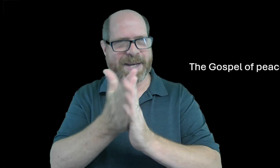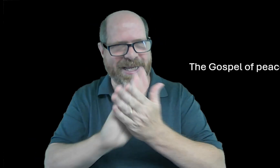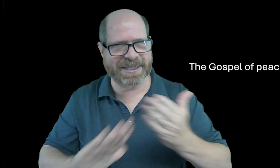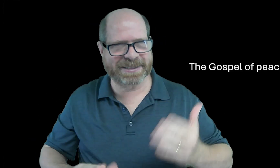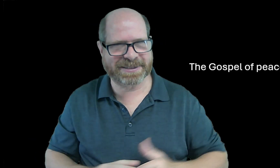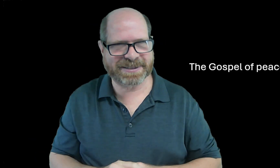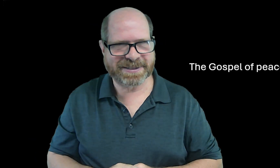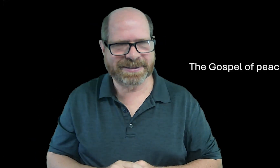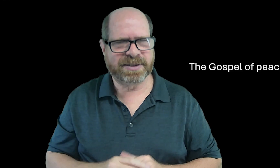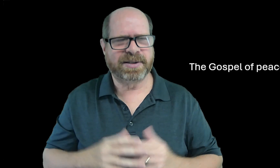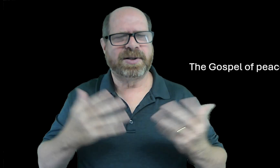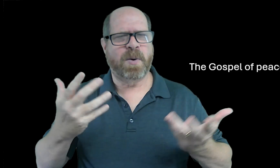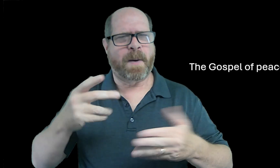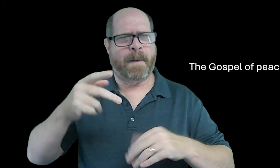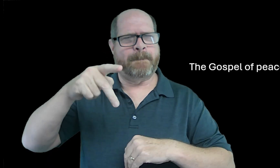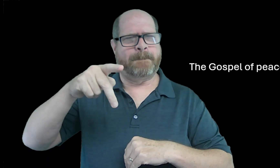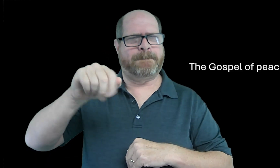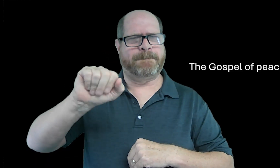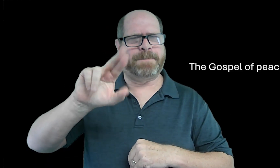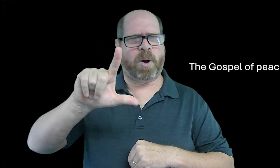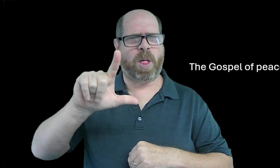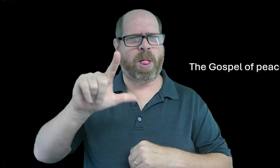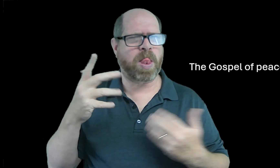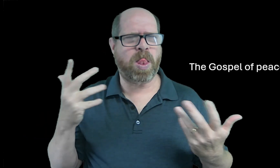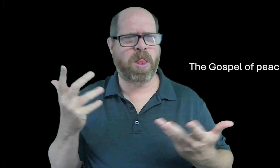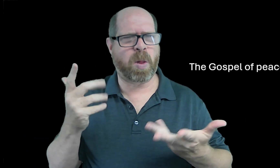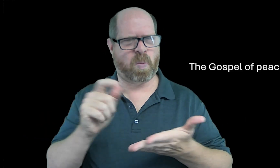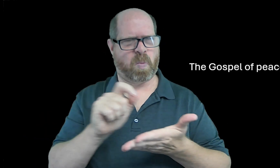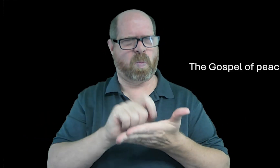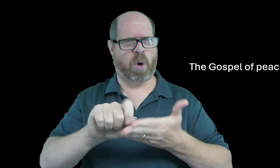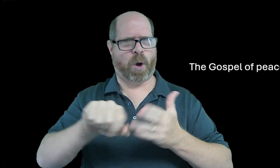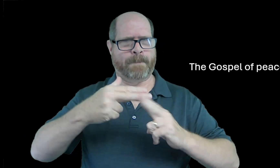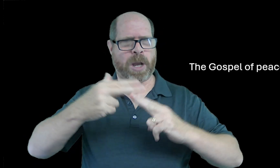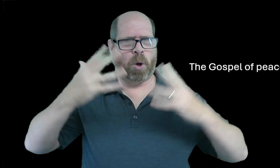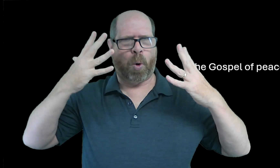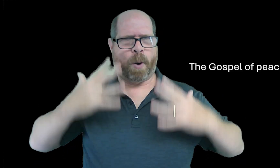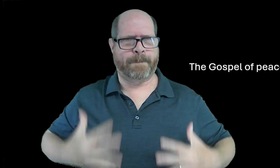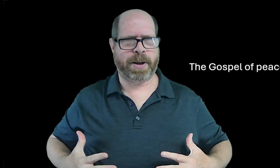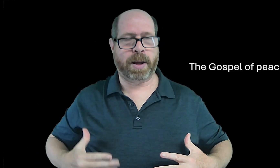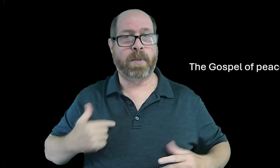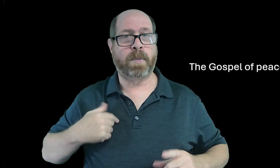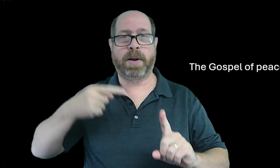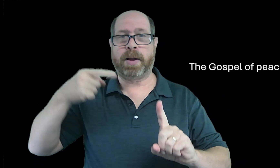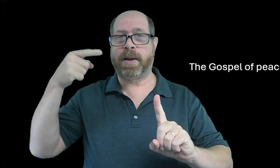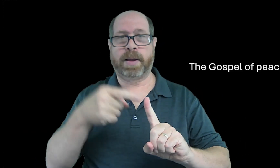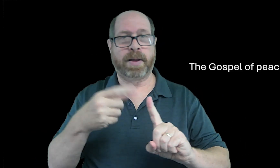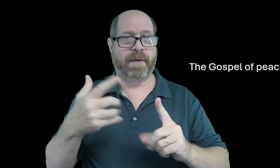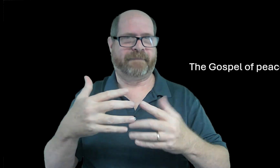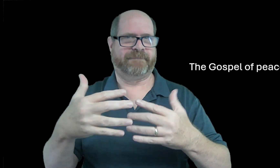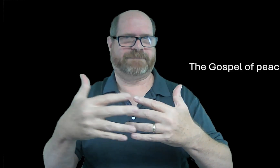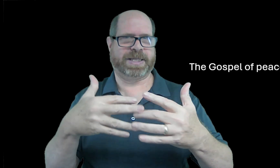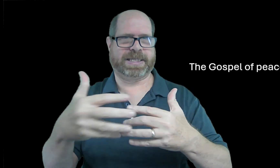and then that brings us peace so paul was writing about the armor of god